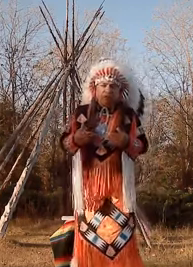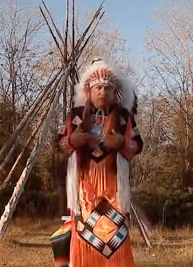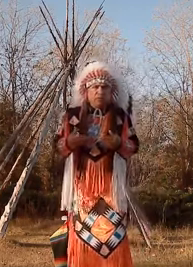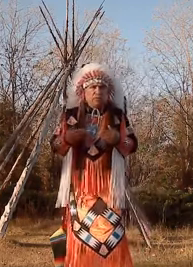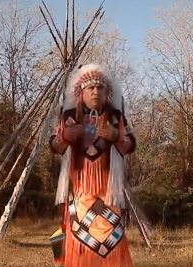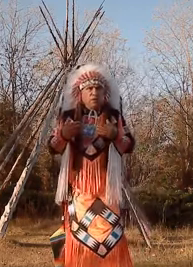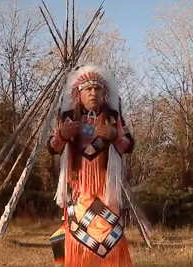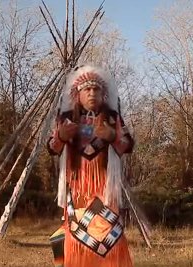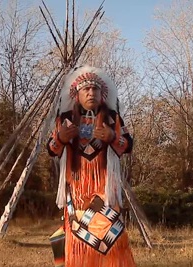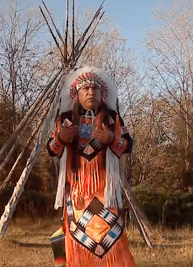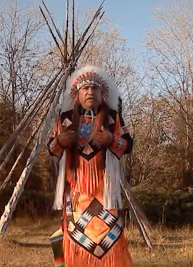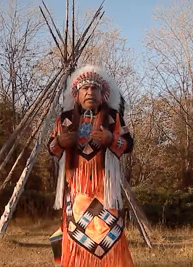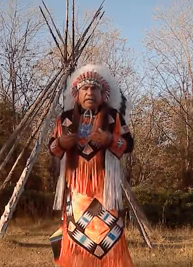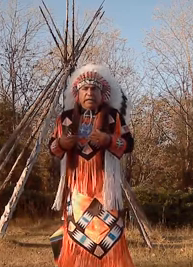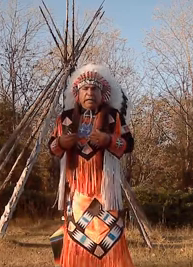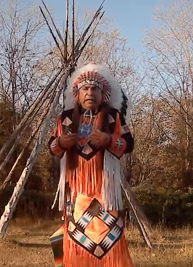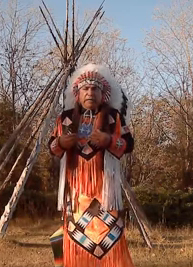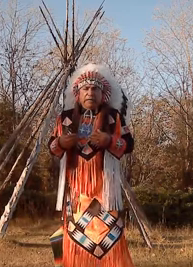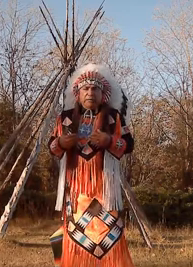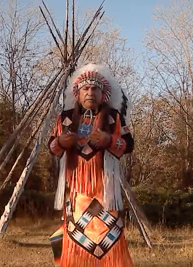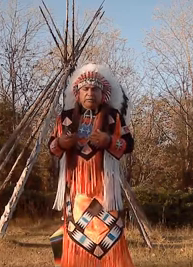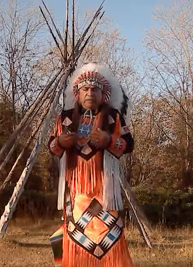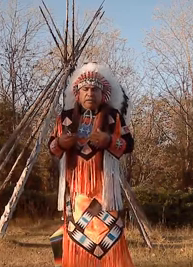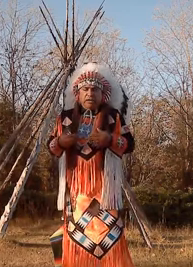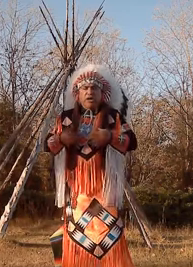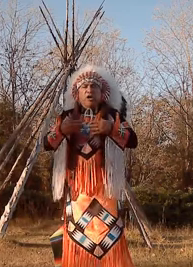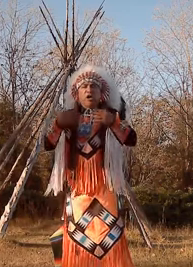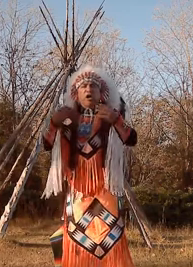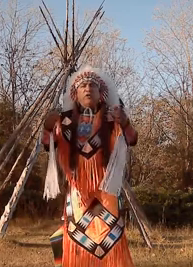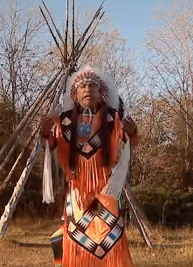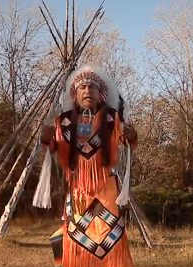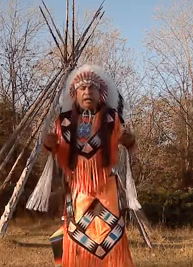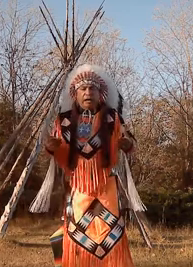when something was funny um and a hearty laugh